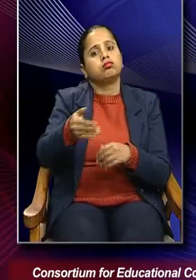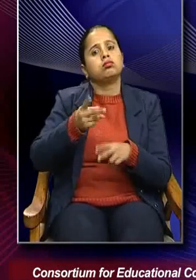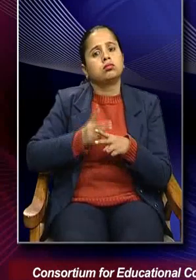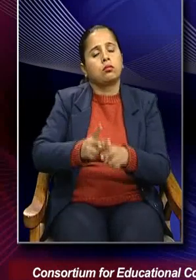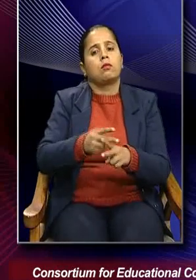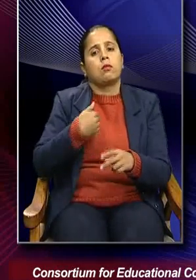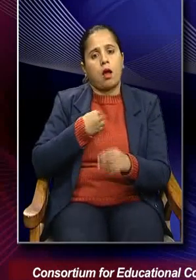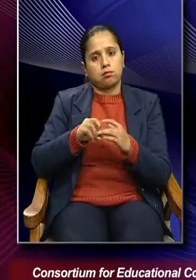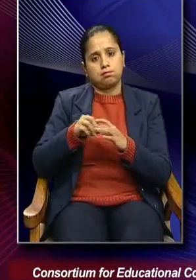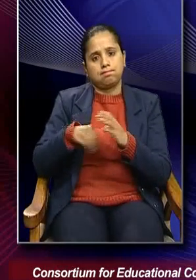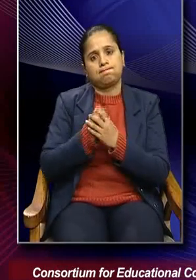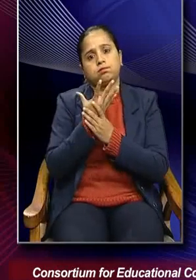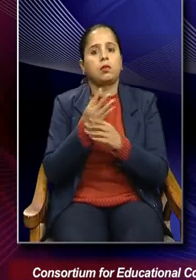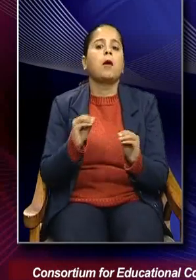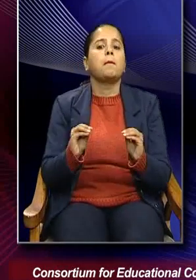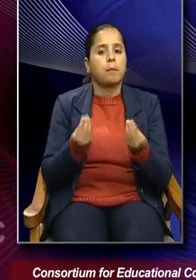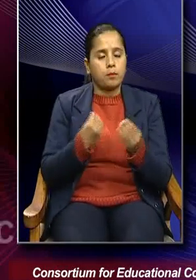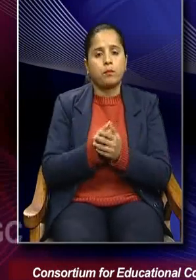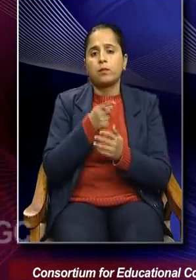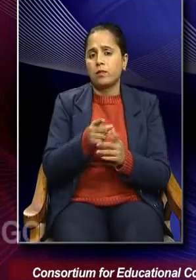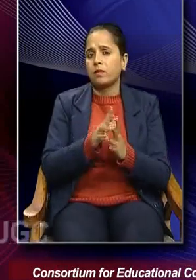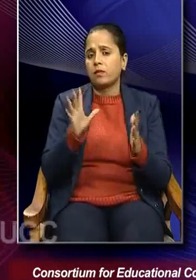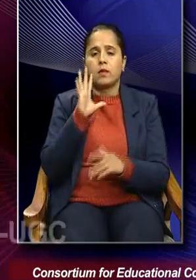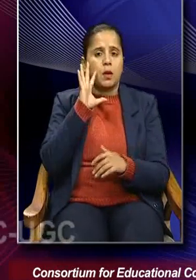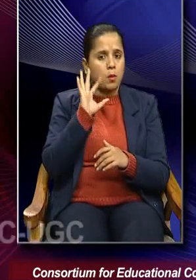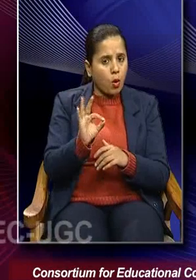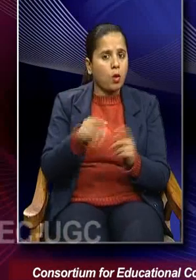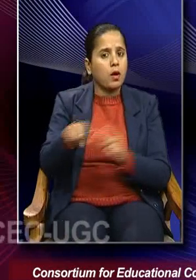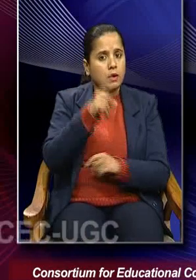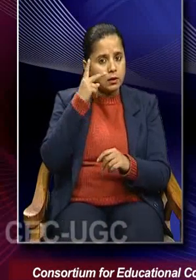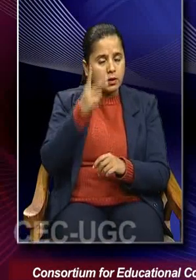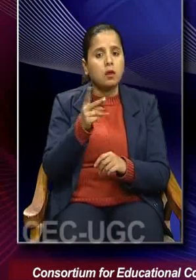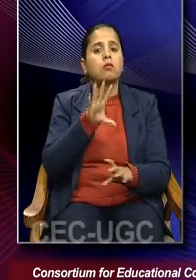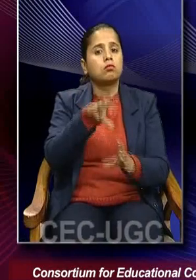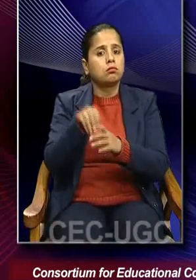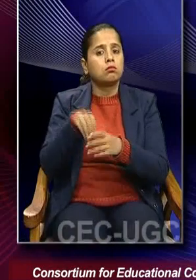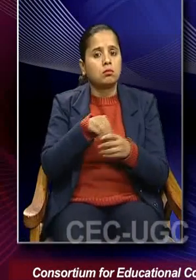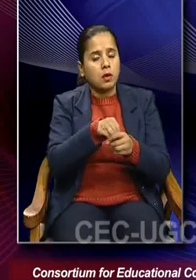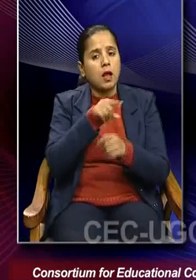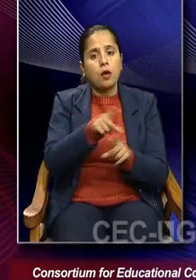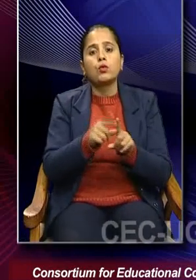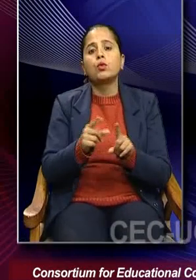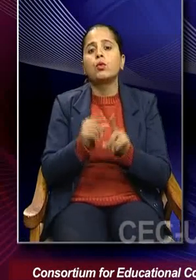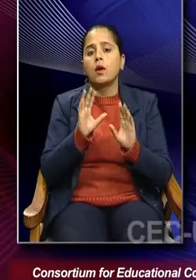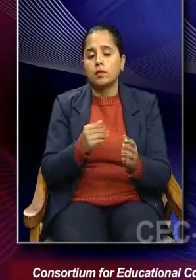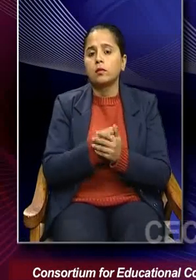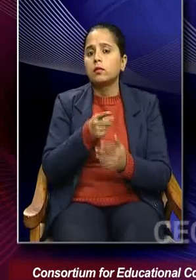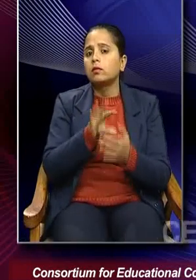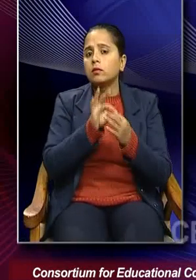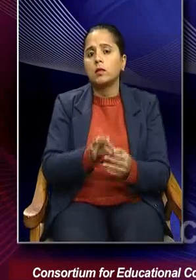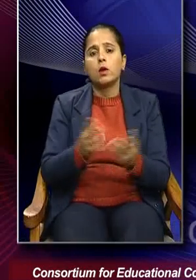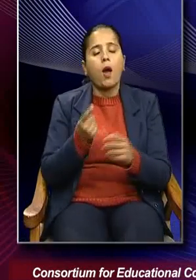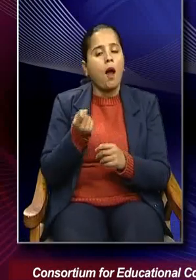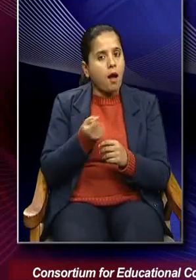develop the finding. So, this is the most important contribution that he is doing in terms of